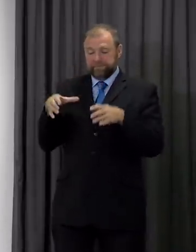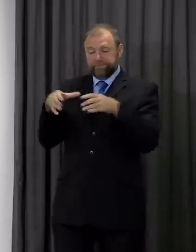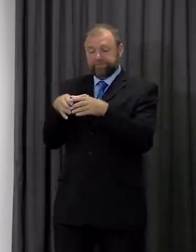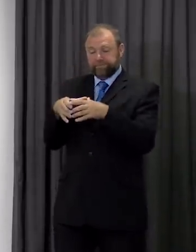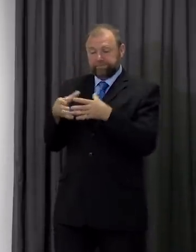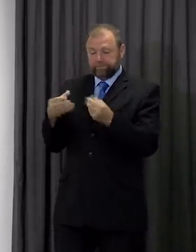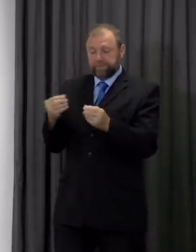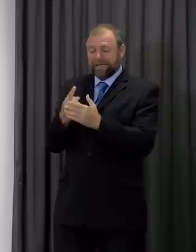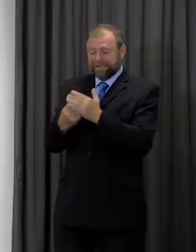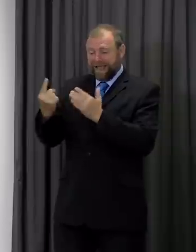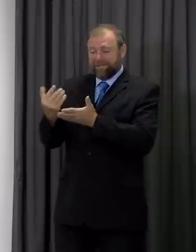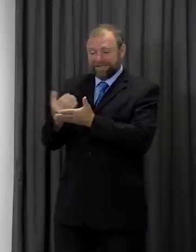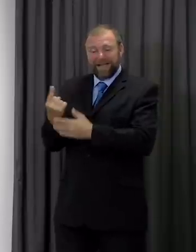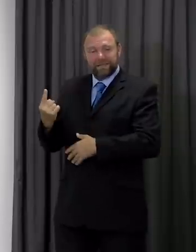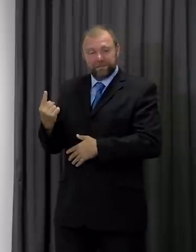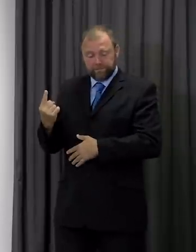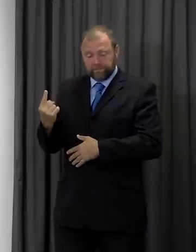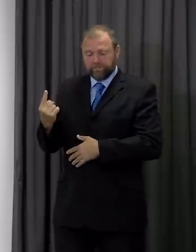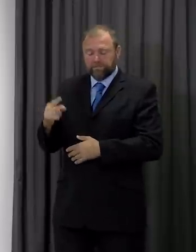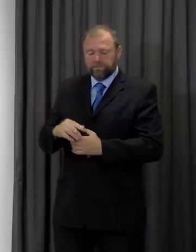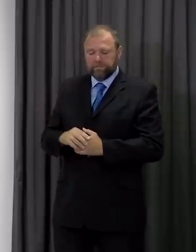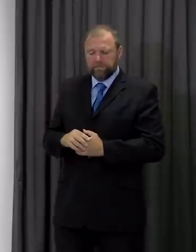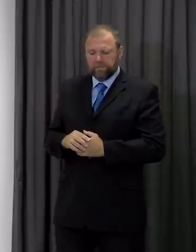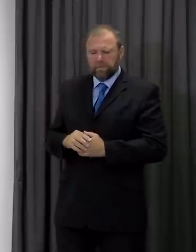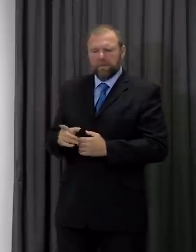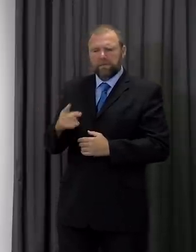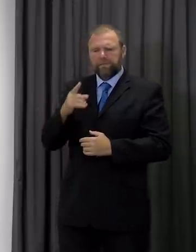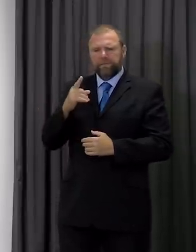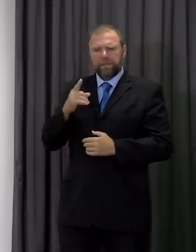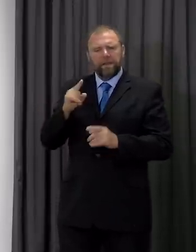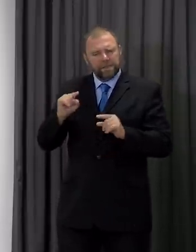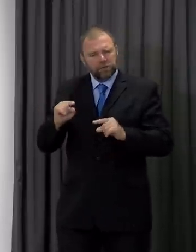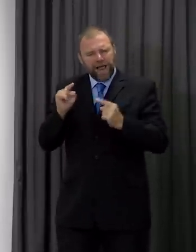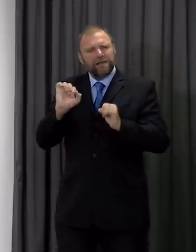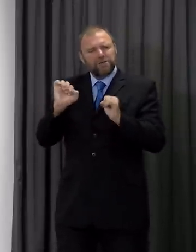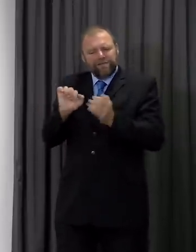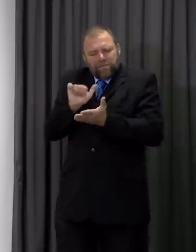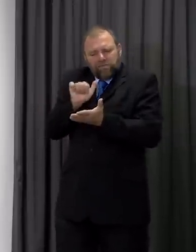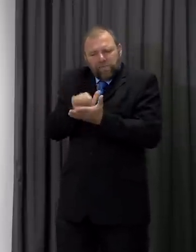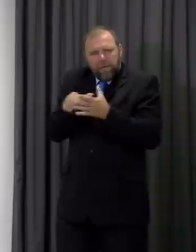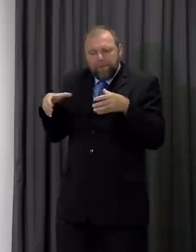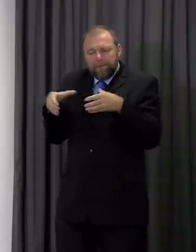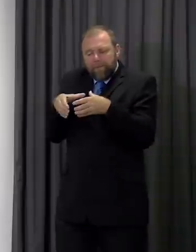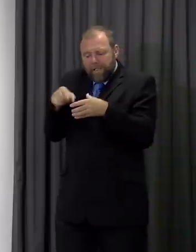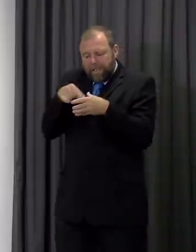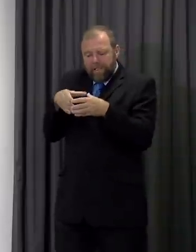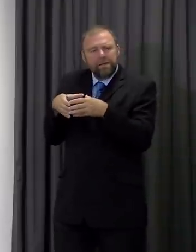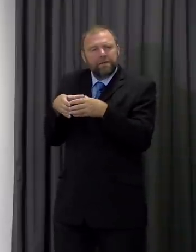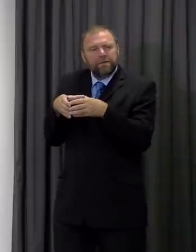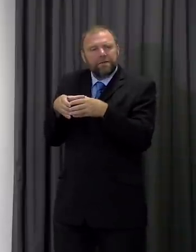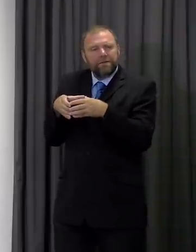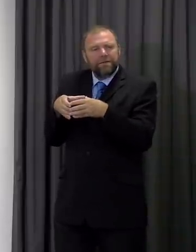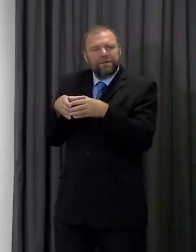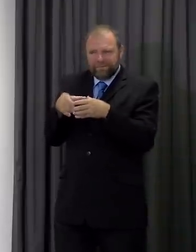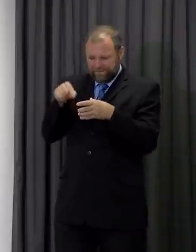the instance of year groups a challenge about having proper bubbles of students who are in a consistent group and not mixing across